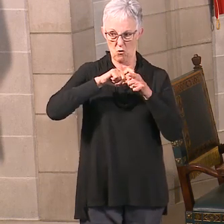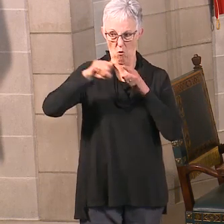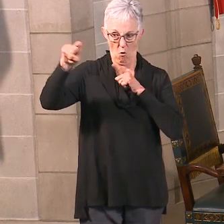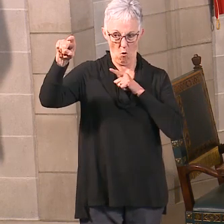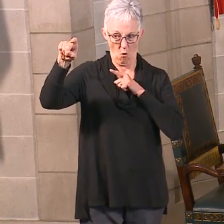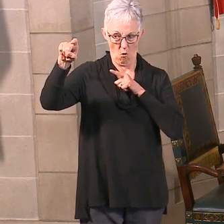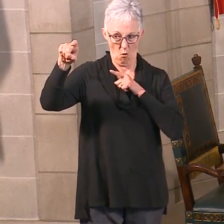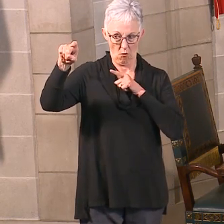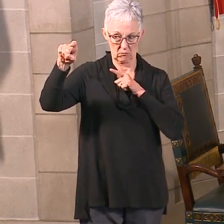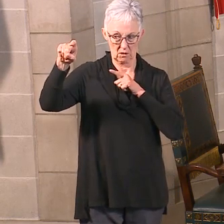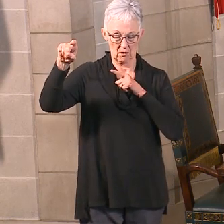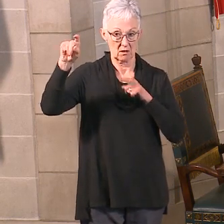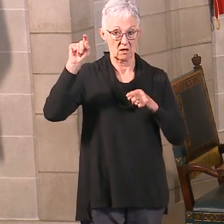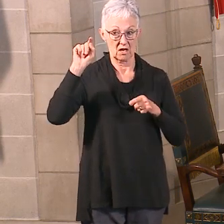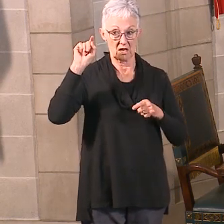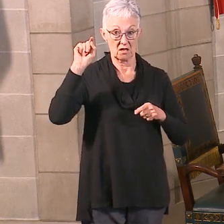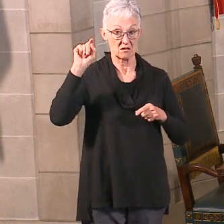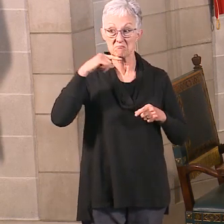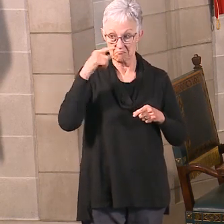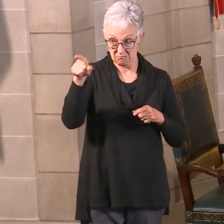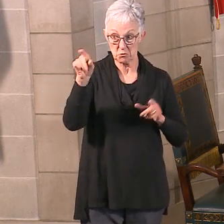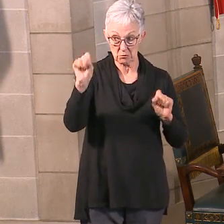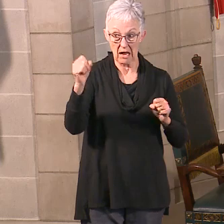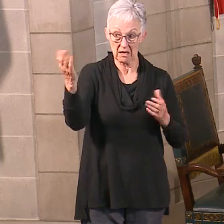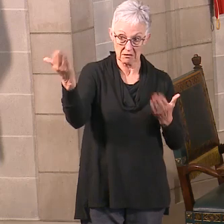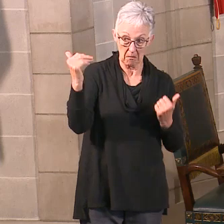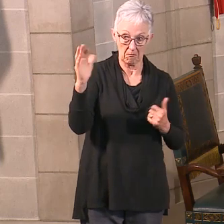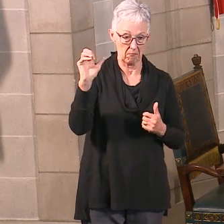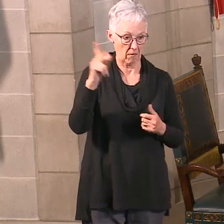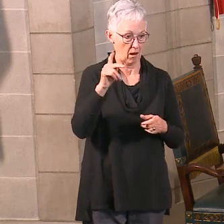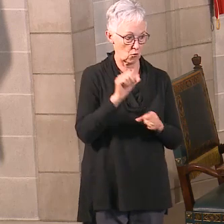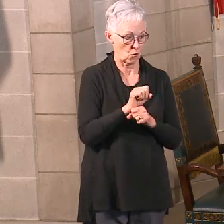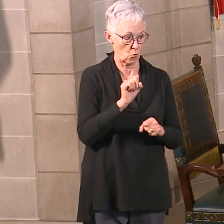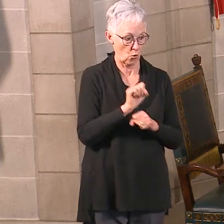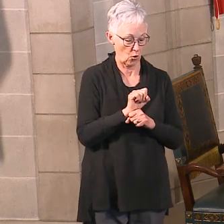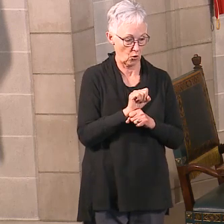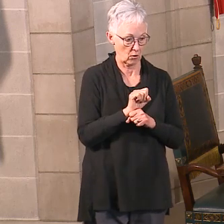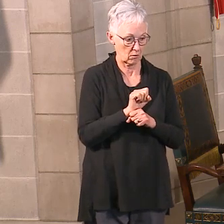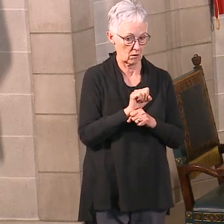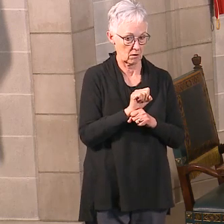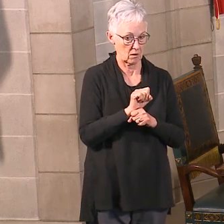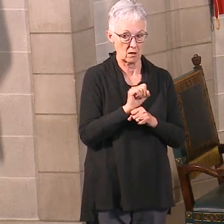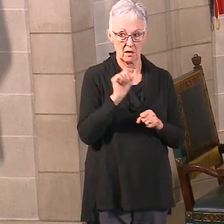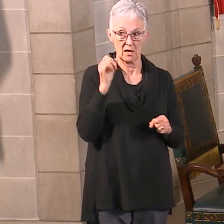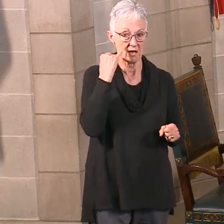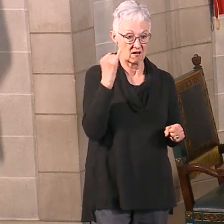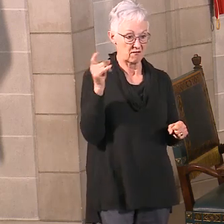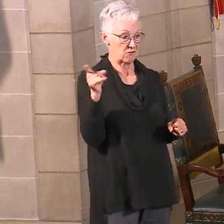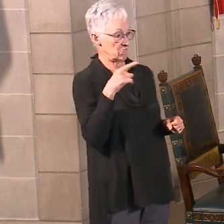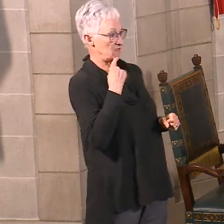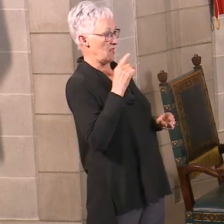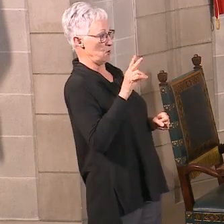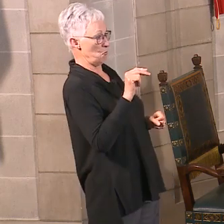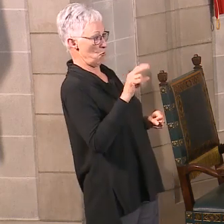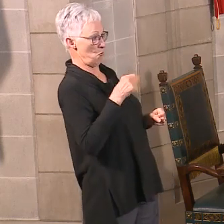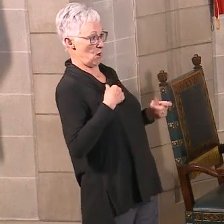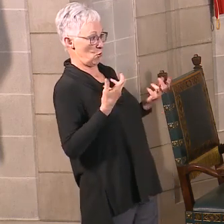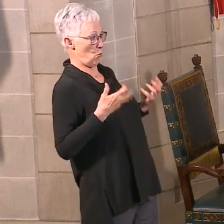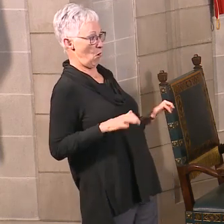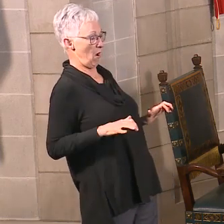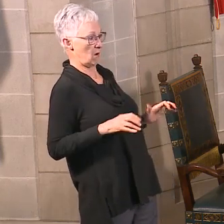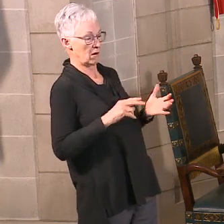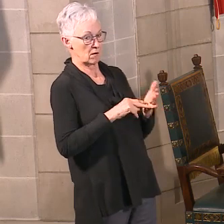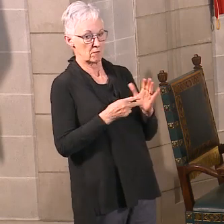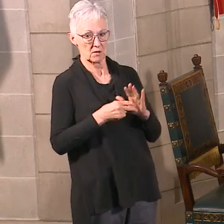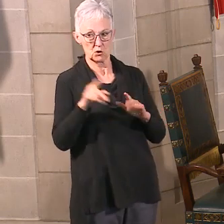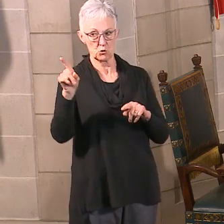take that job. Because if you don't, that's the same as quitting, and then you're going to lose your benefits under unemployment. So, again, I want to emphasize that